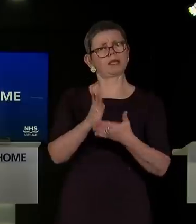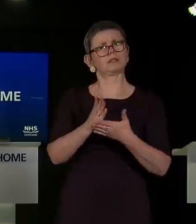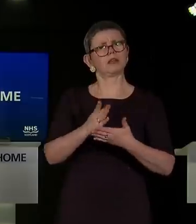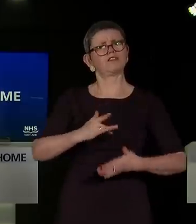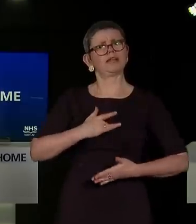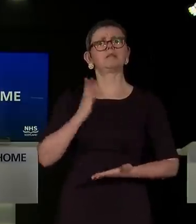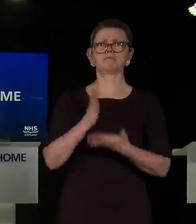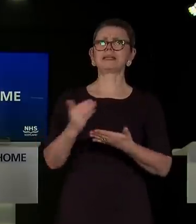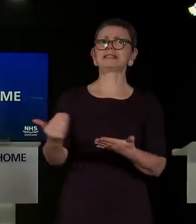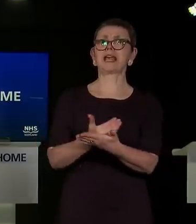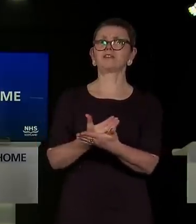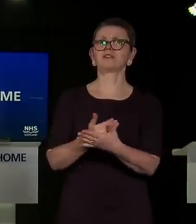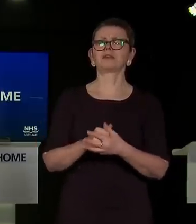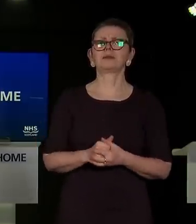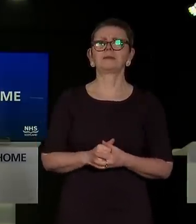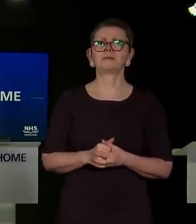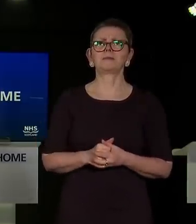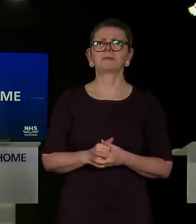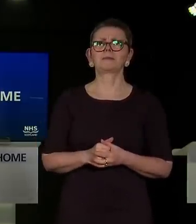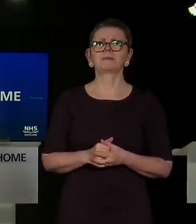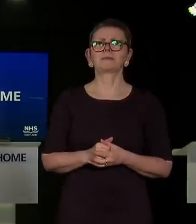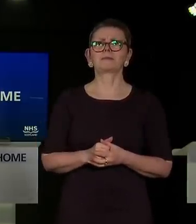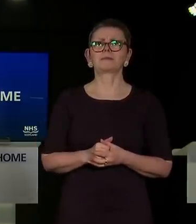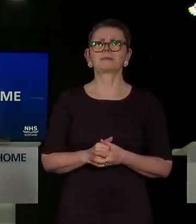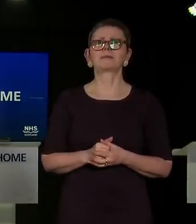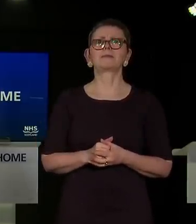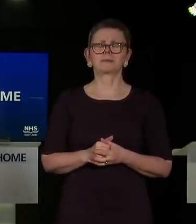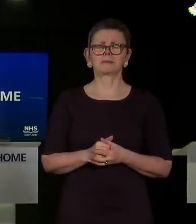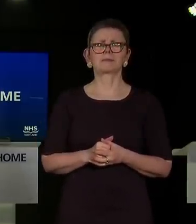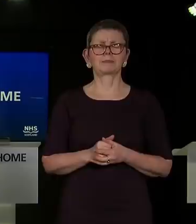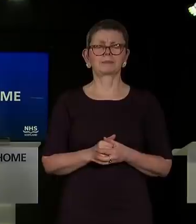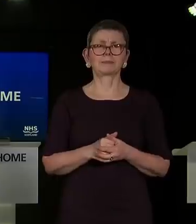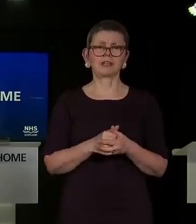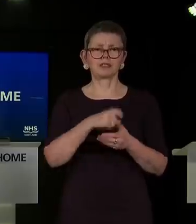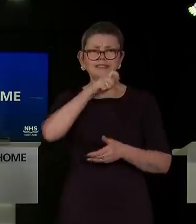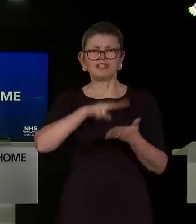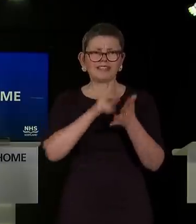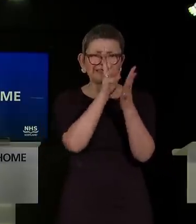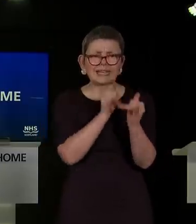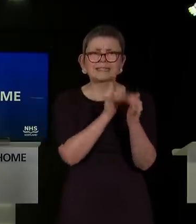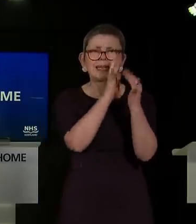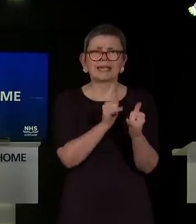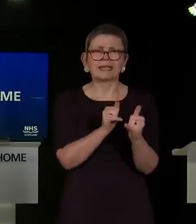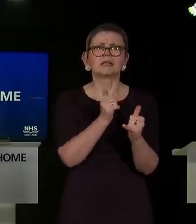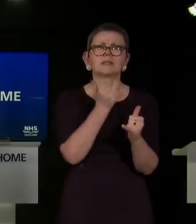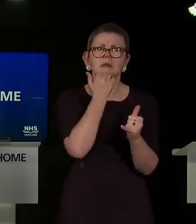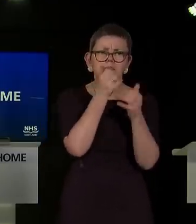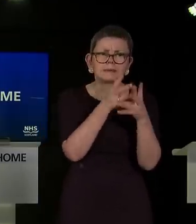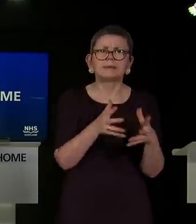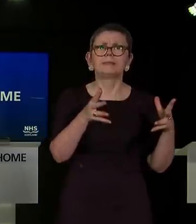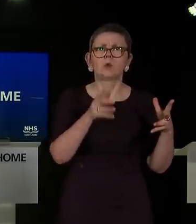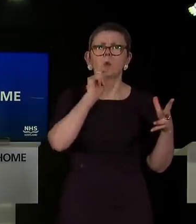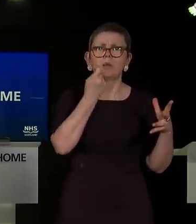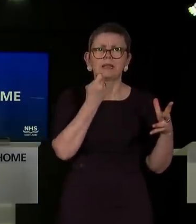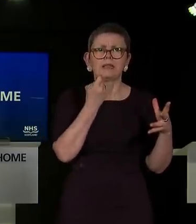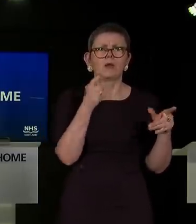that it is safe. We're also expanding our ability to test people for COVID-19 and trace those they've been in contact